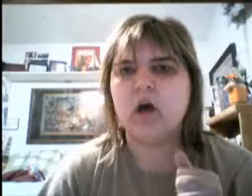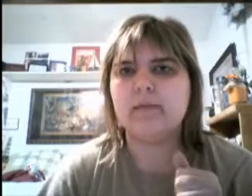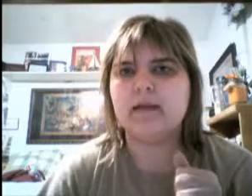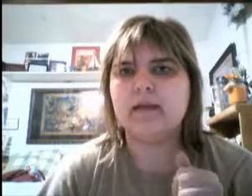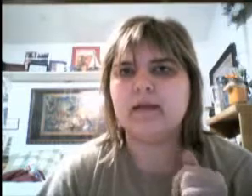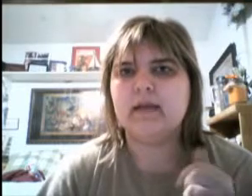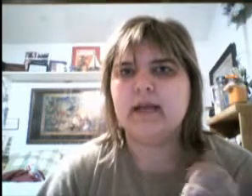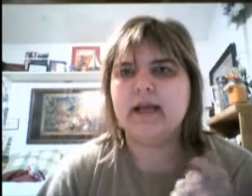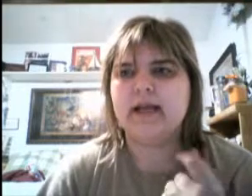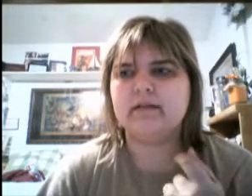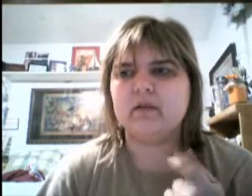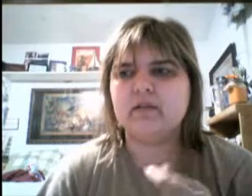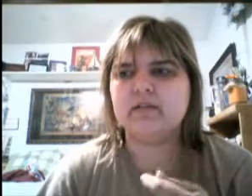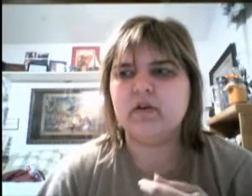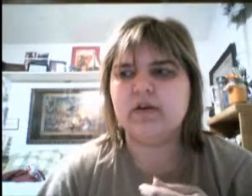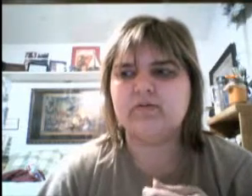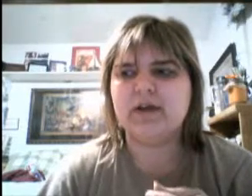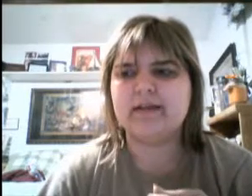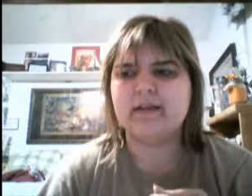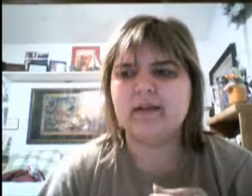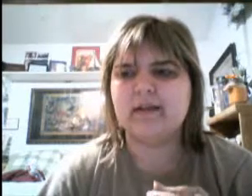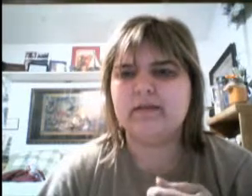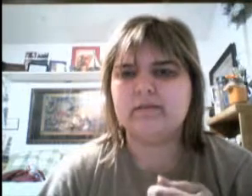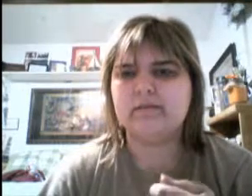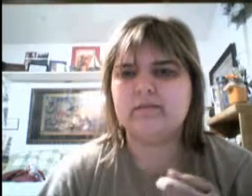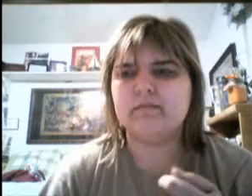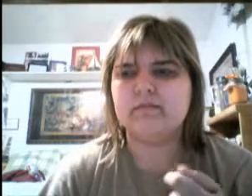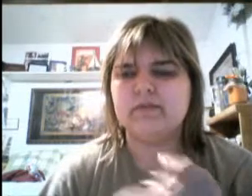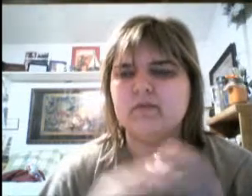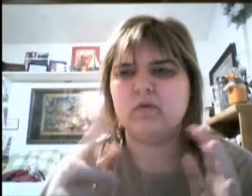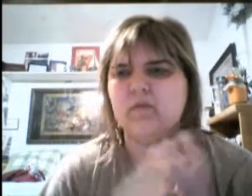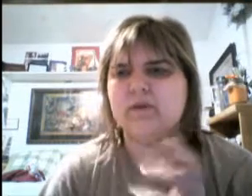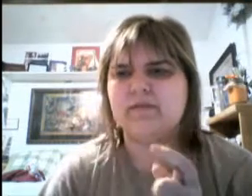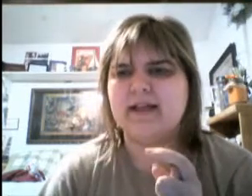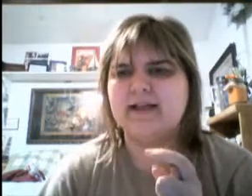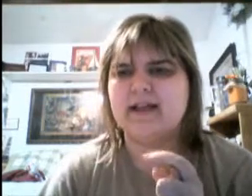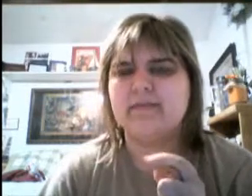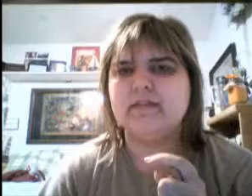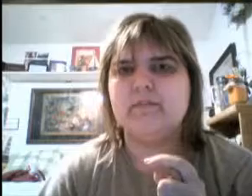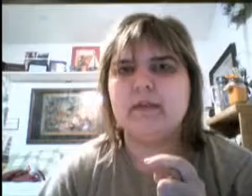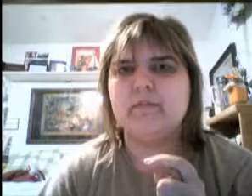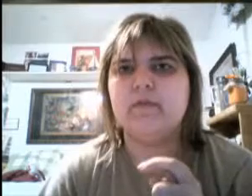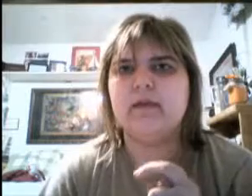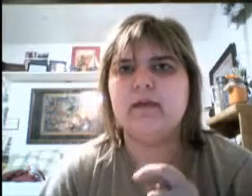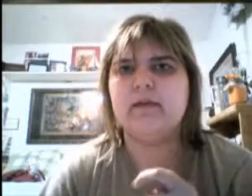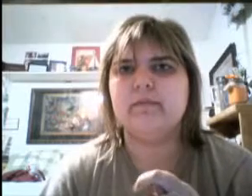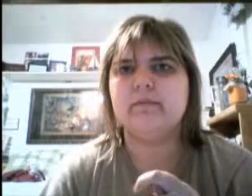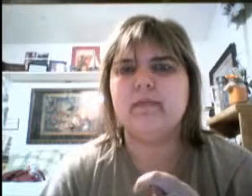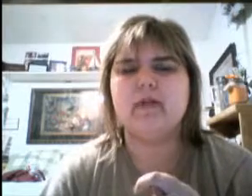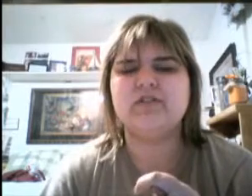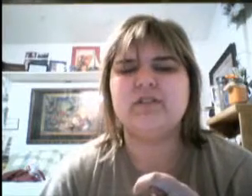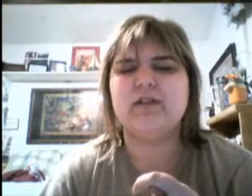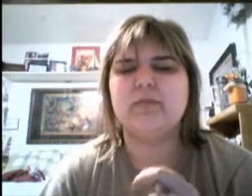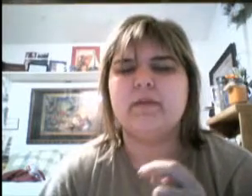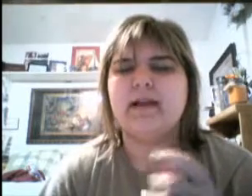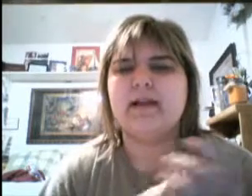The Hobbit, and also in Dracula Retold, or whatever that name is of that movie. Um, I'm botching it up really bad.